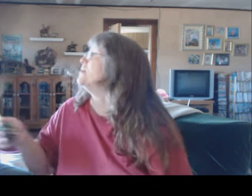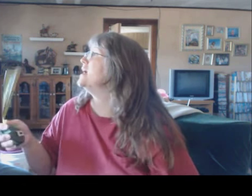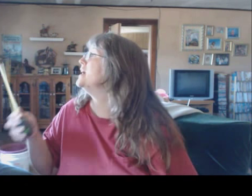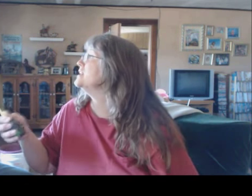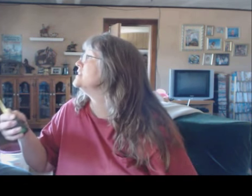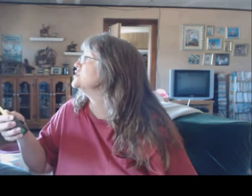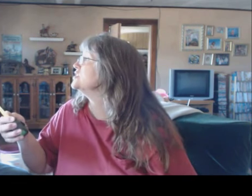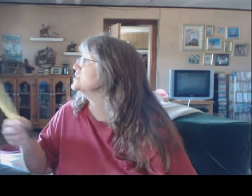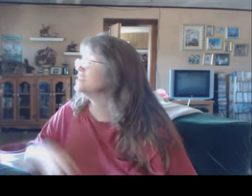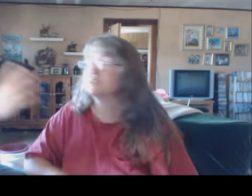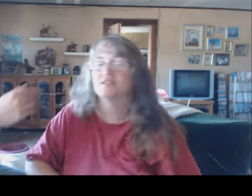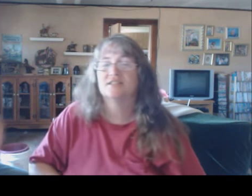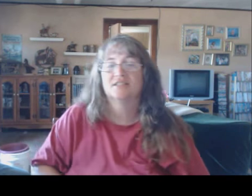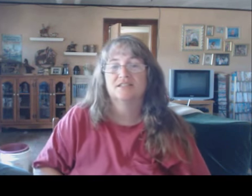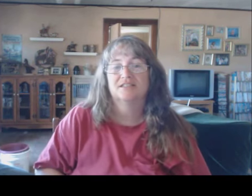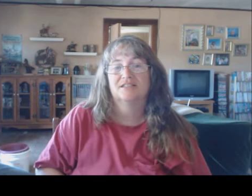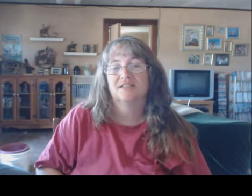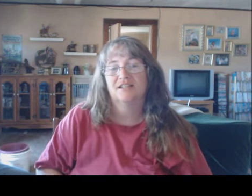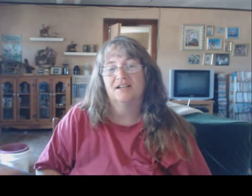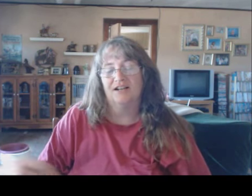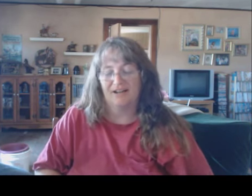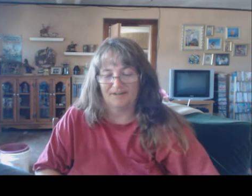Pay attention. Alright.